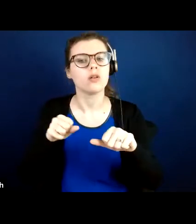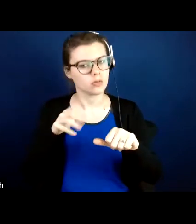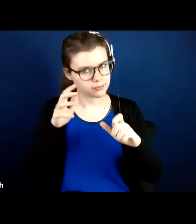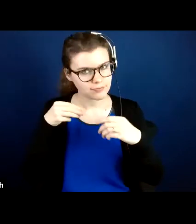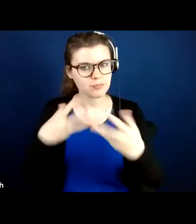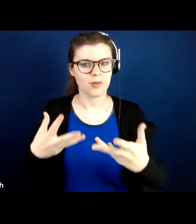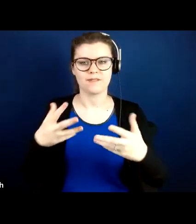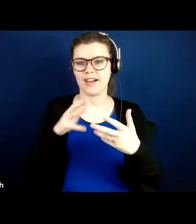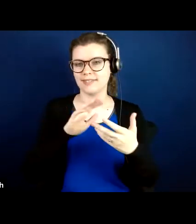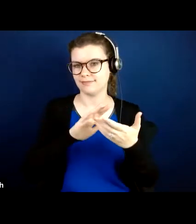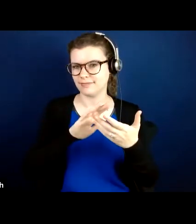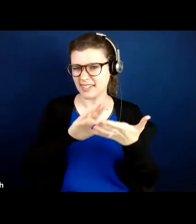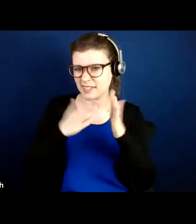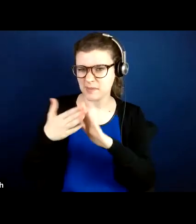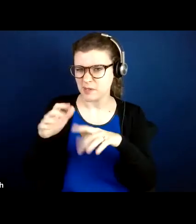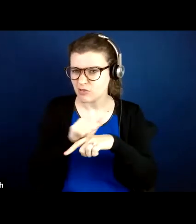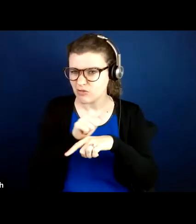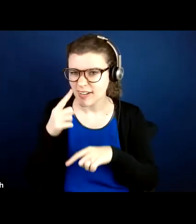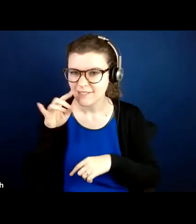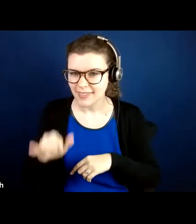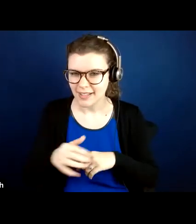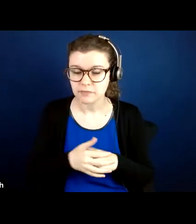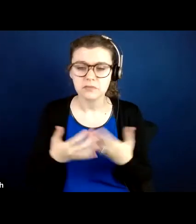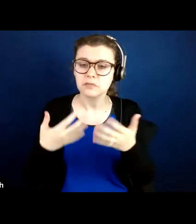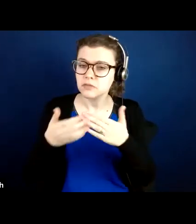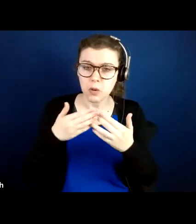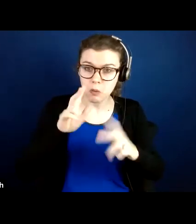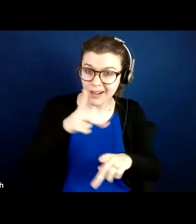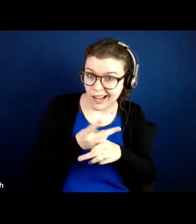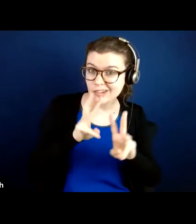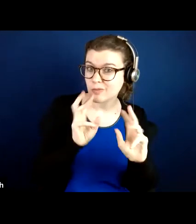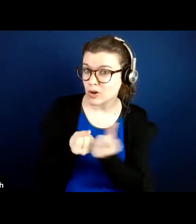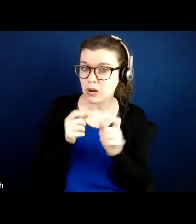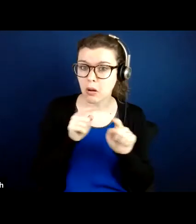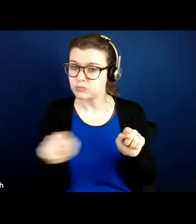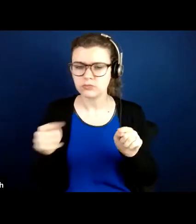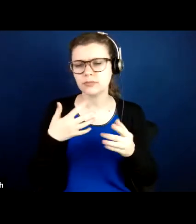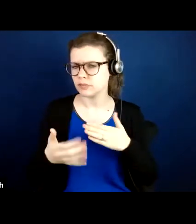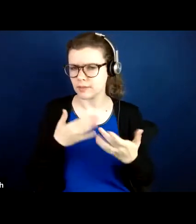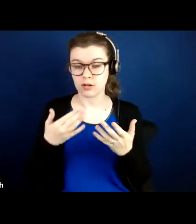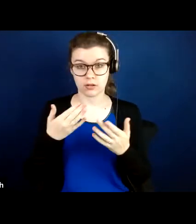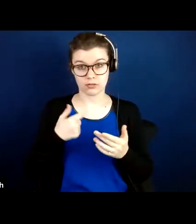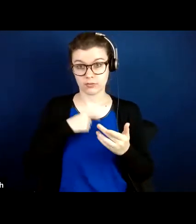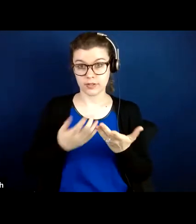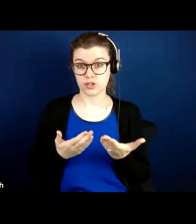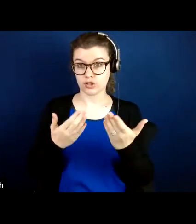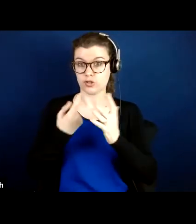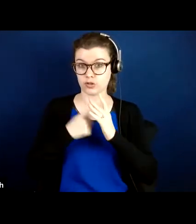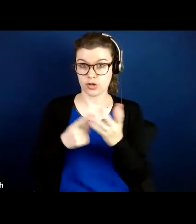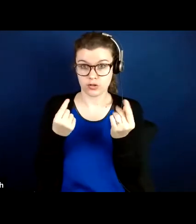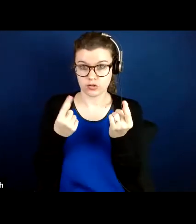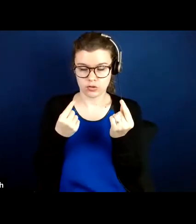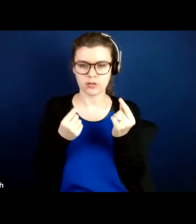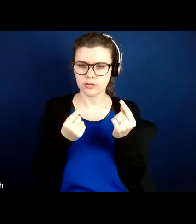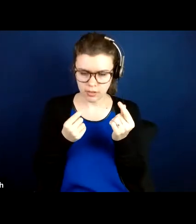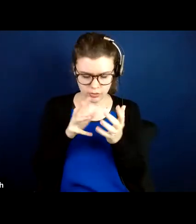Community Living curriculum. Whatever workshop you're providing, we recommend that you start by becoming familiar with the content